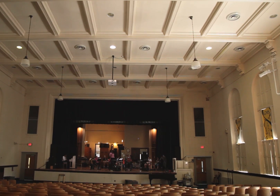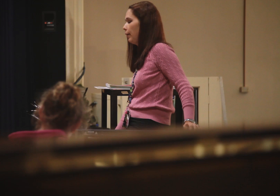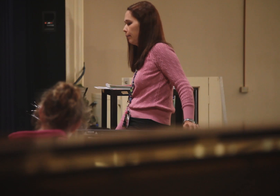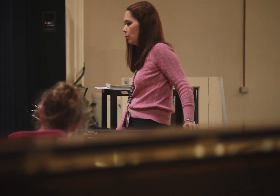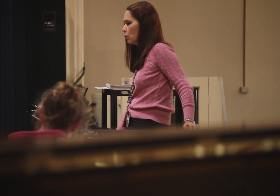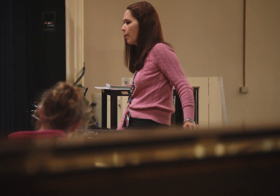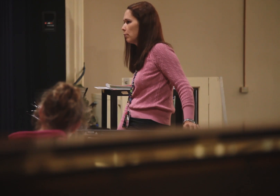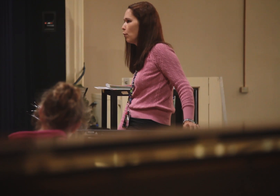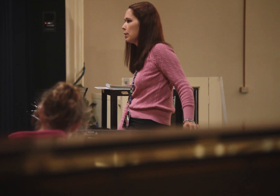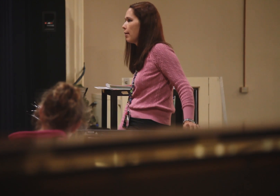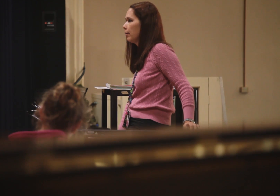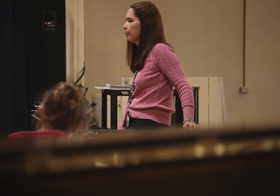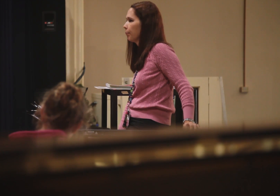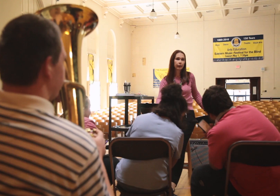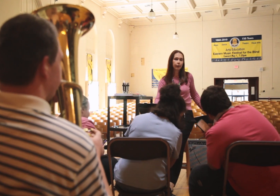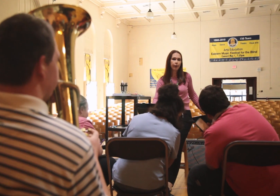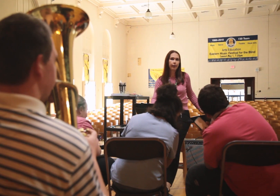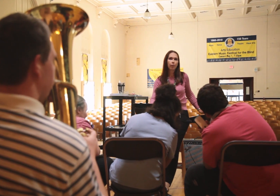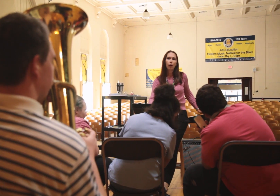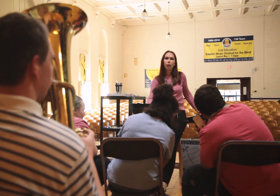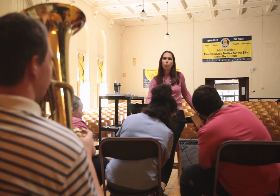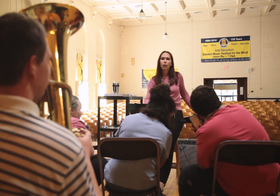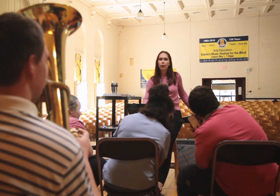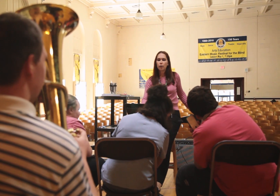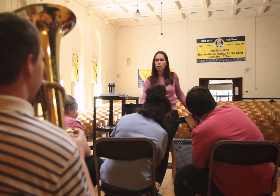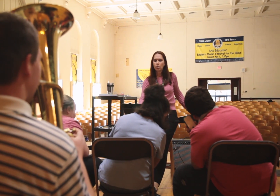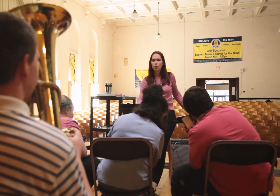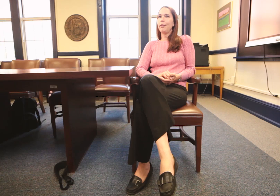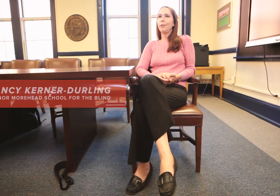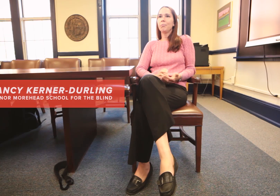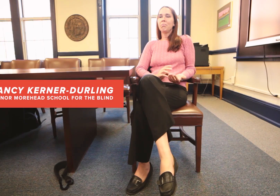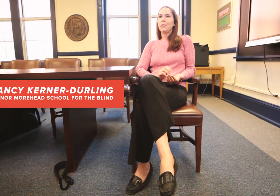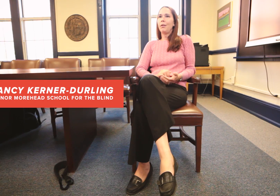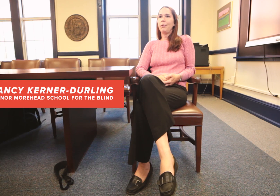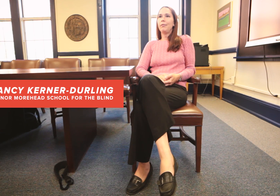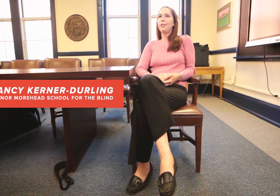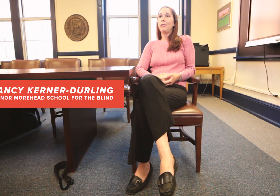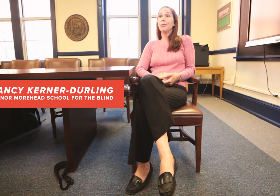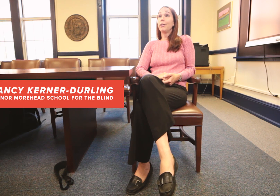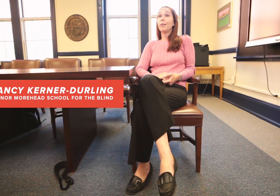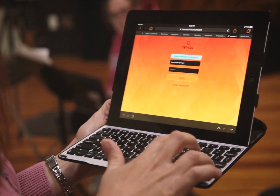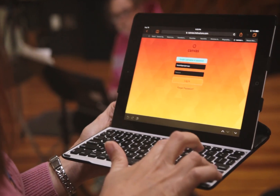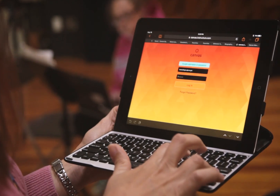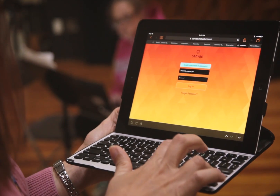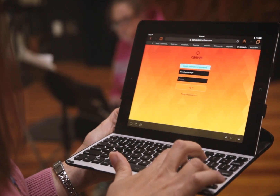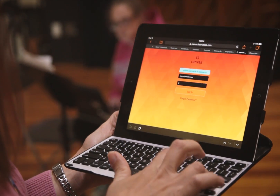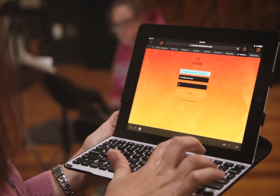Times are changing and they have so many more opportunities than people had, you know, even ten years ago. There's no ceiling.